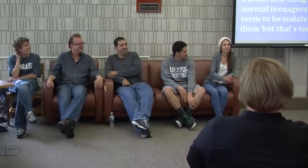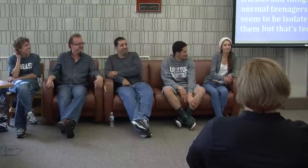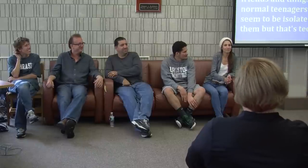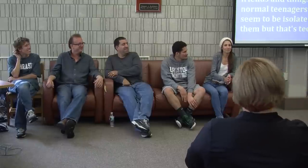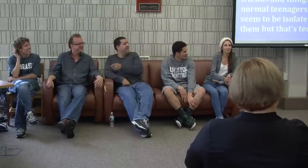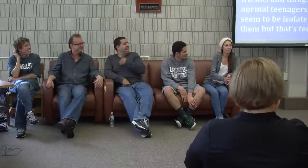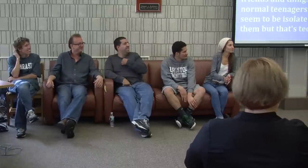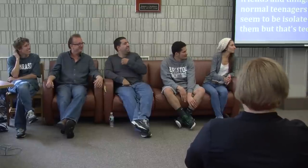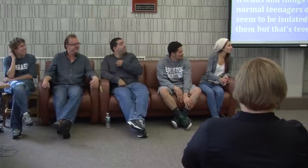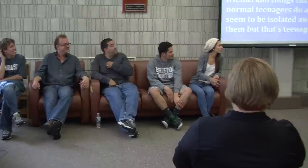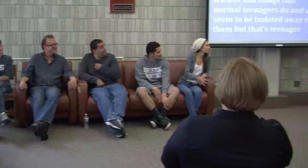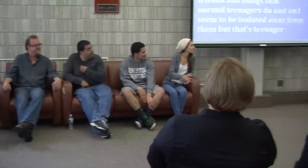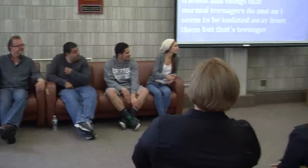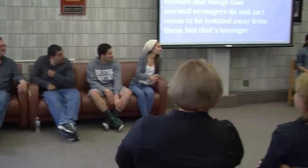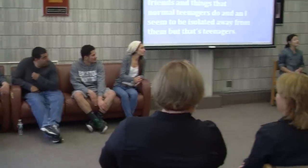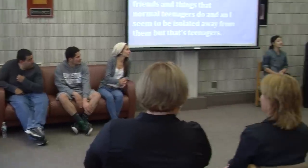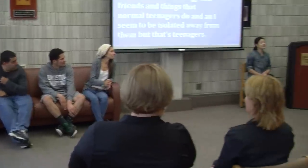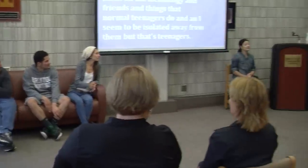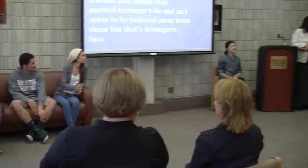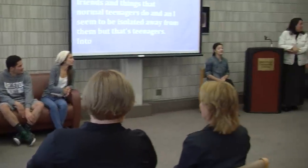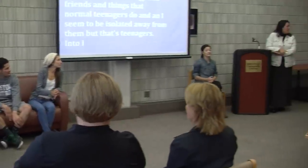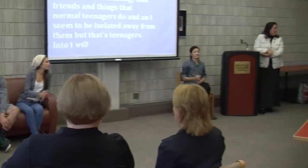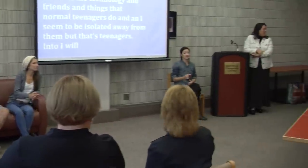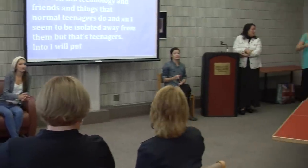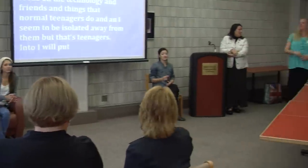So I'm just going to pull back onto technology for a minute. But oh, please.